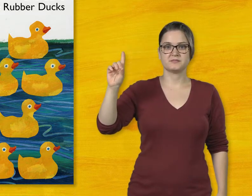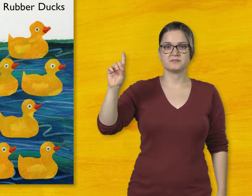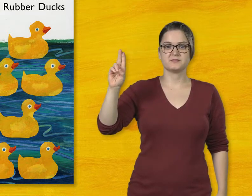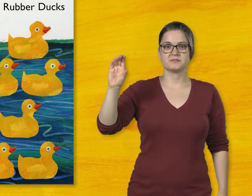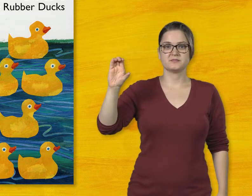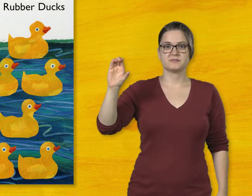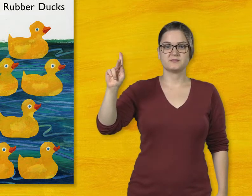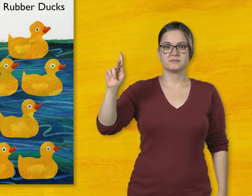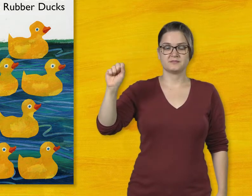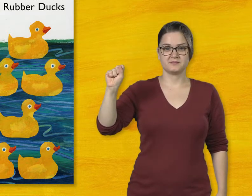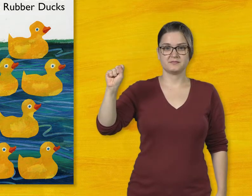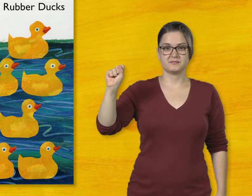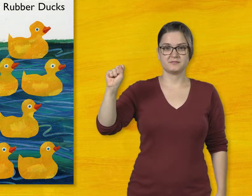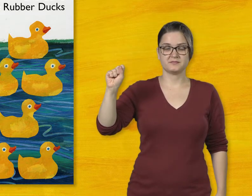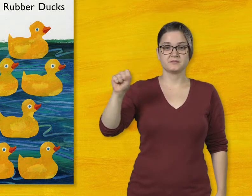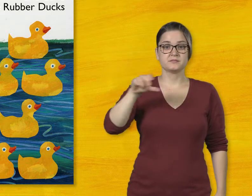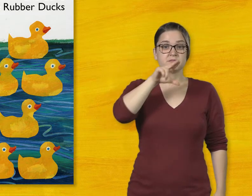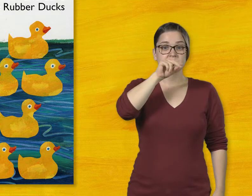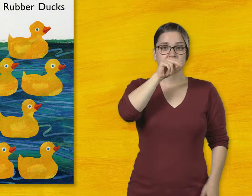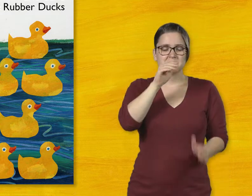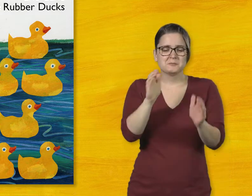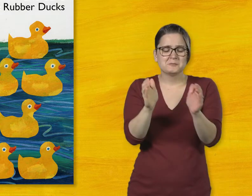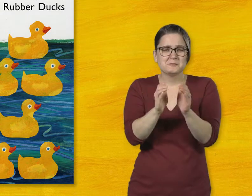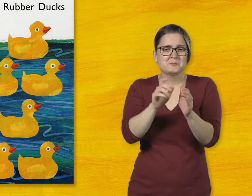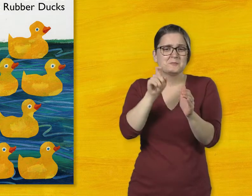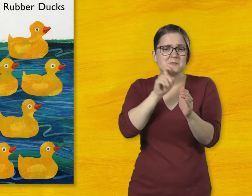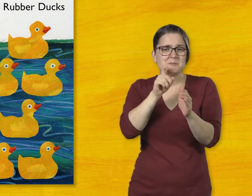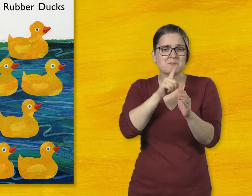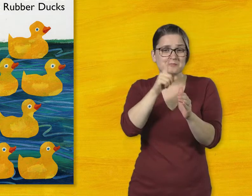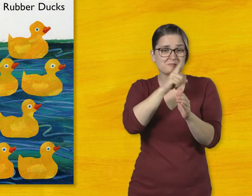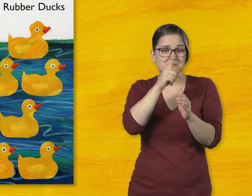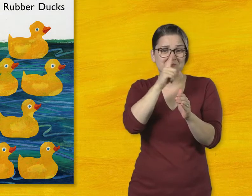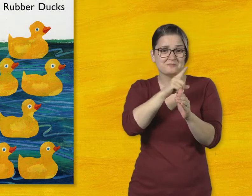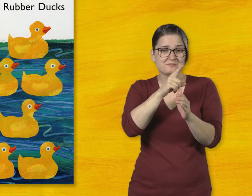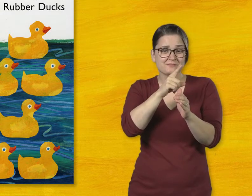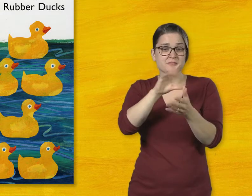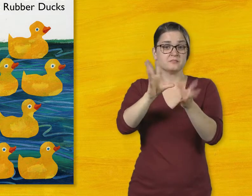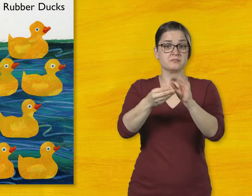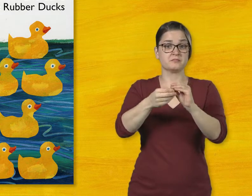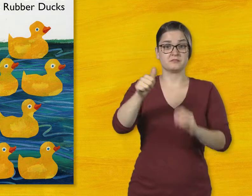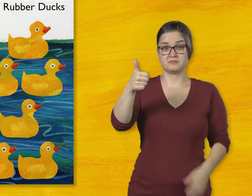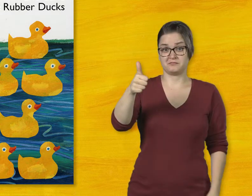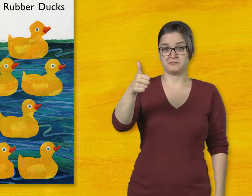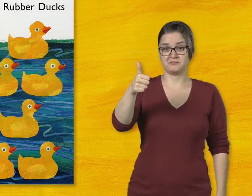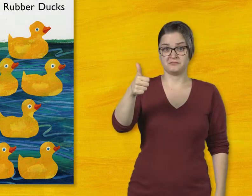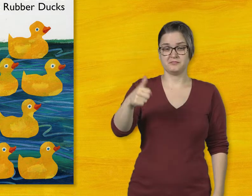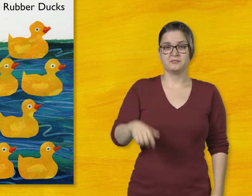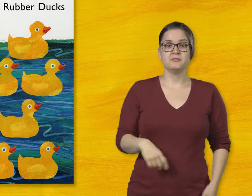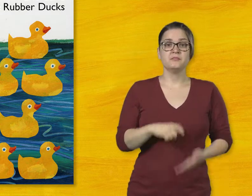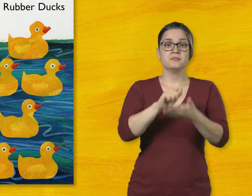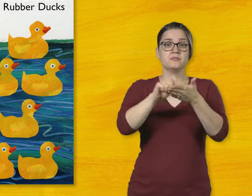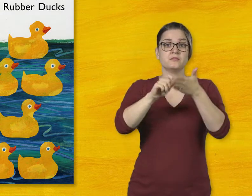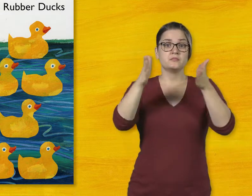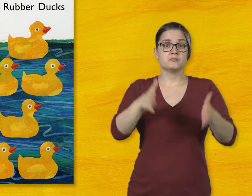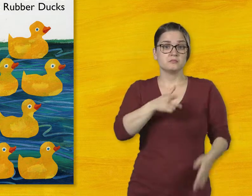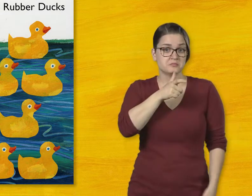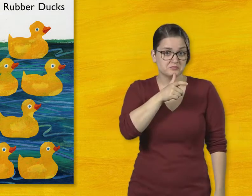written by